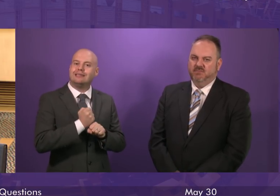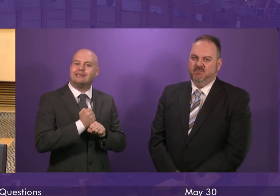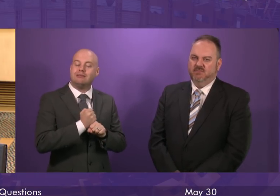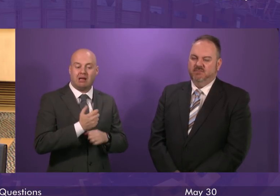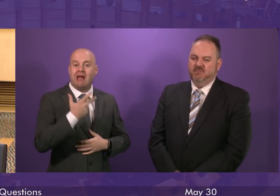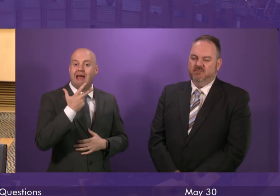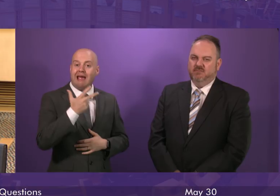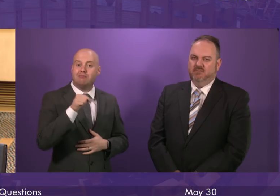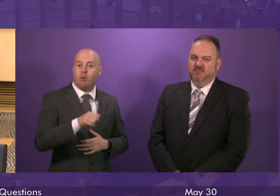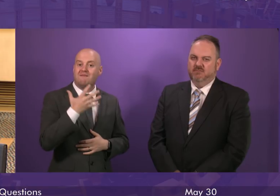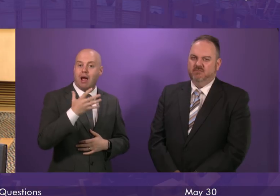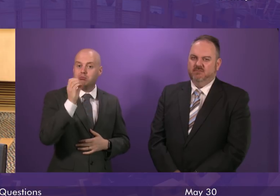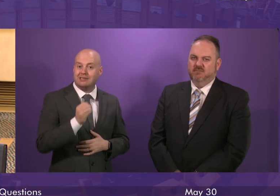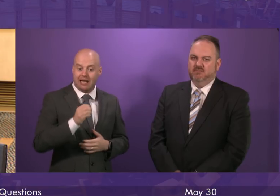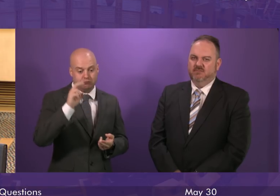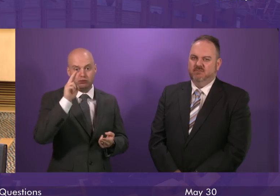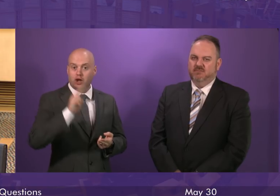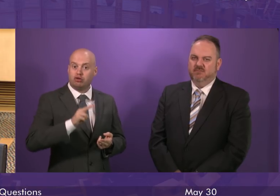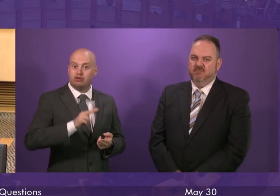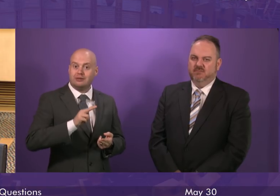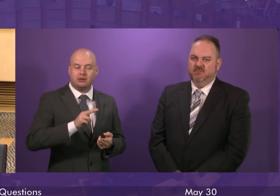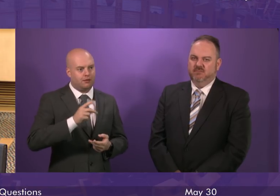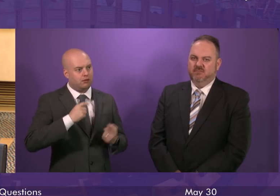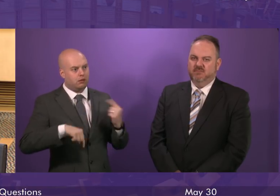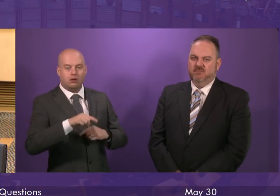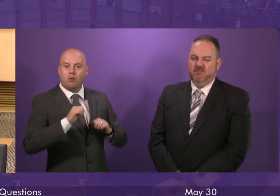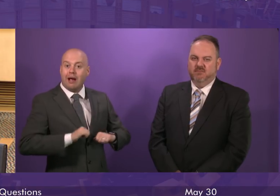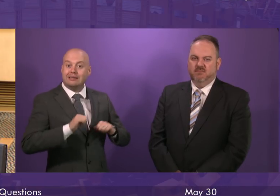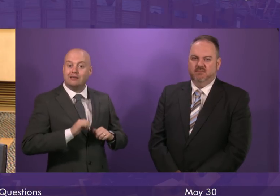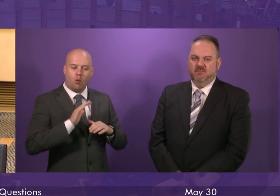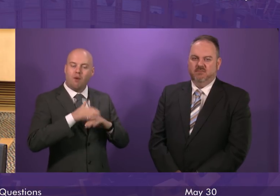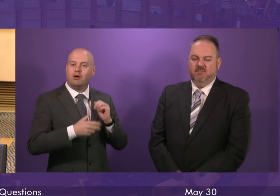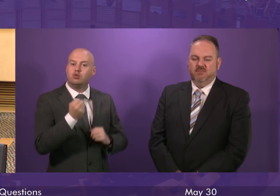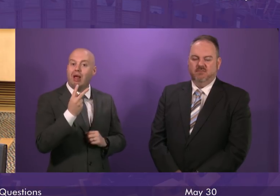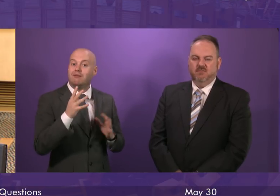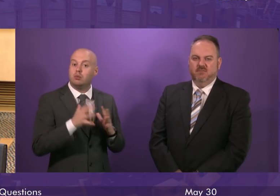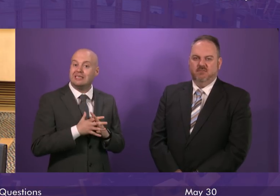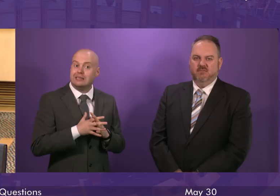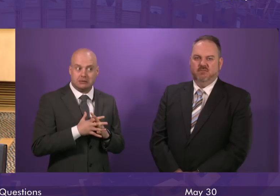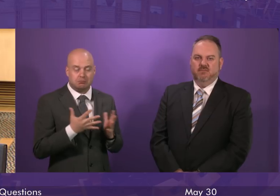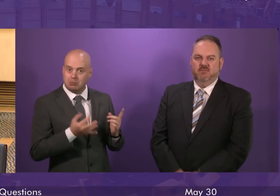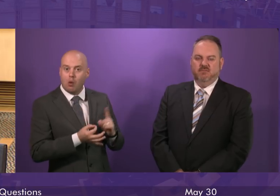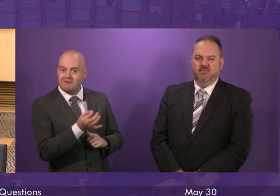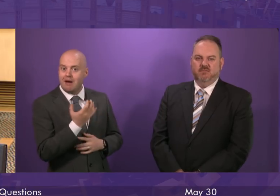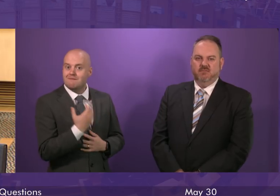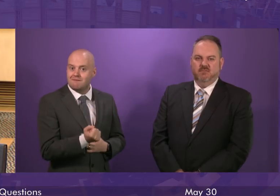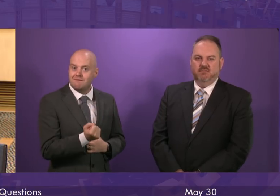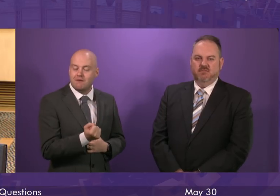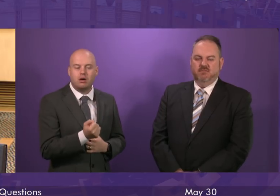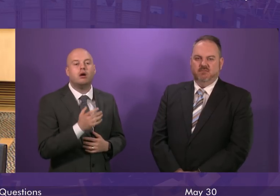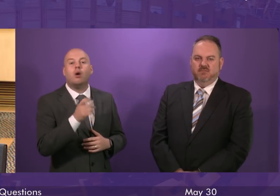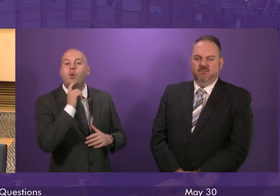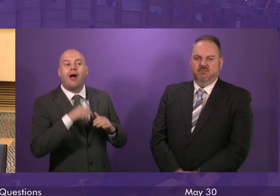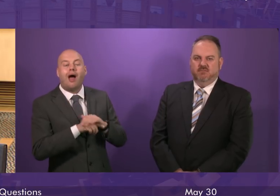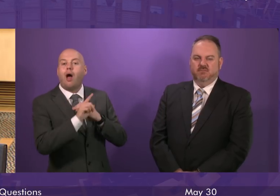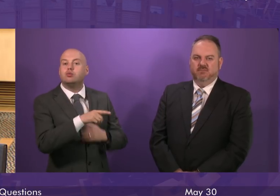% reduction in the number of ongoing waits over 12 weeks over the last quarter. Outpatient waiting time performance, there